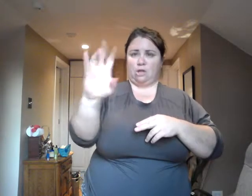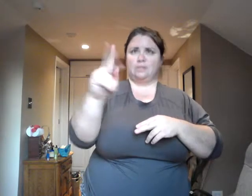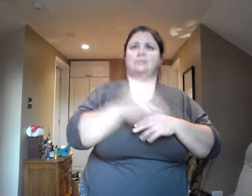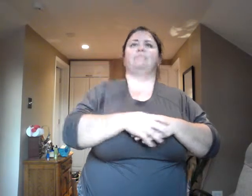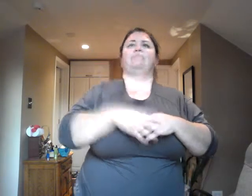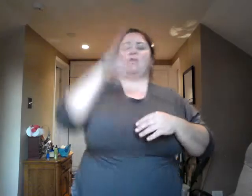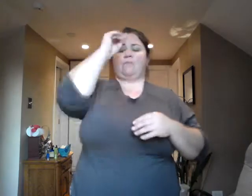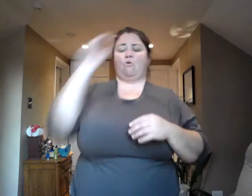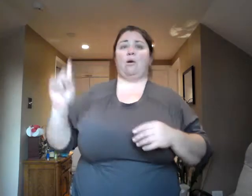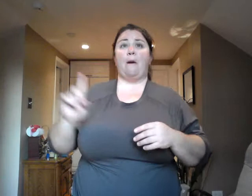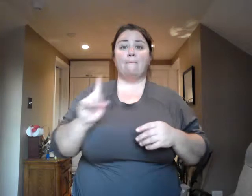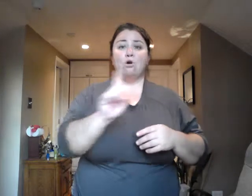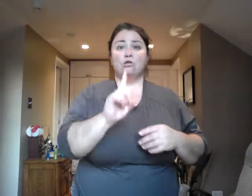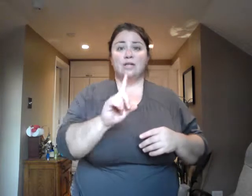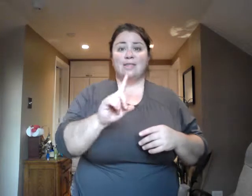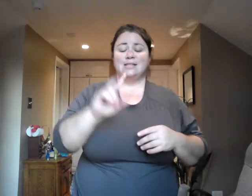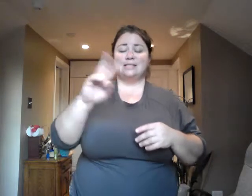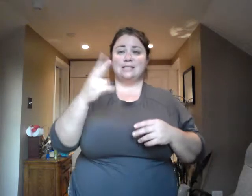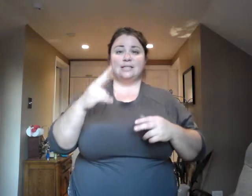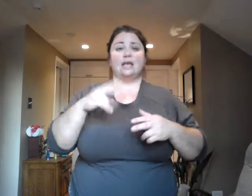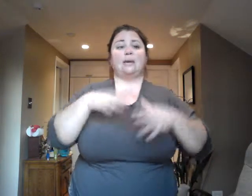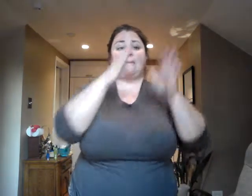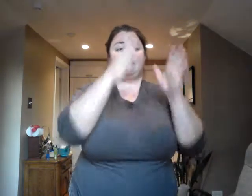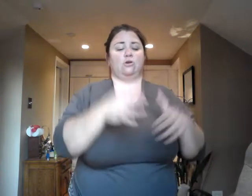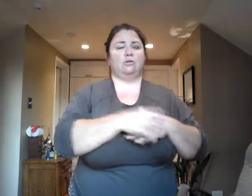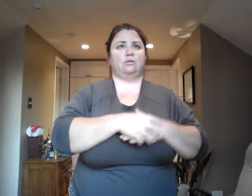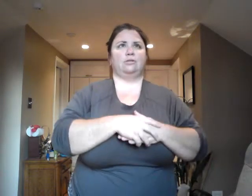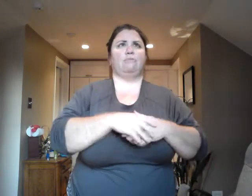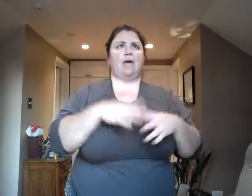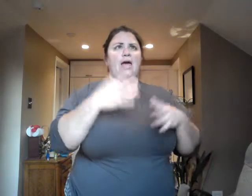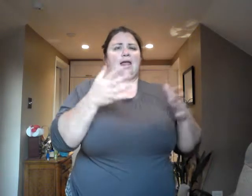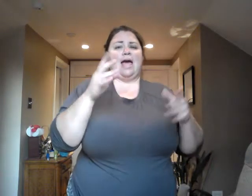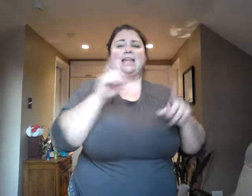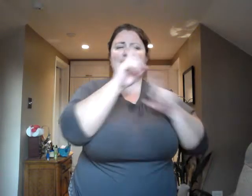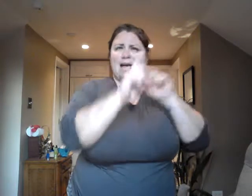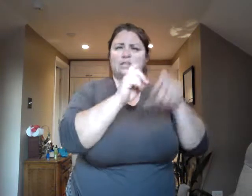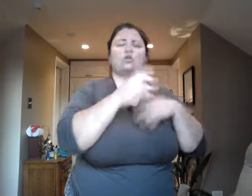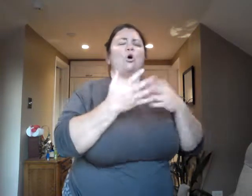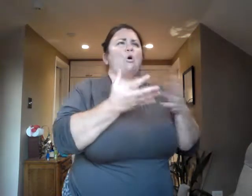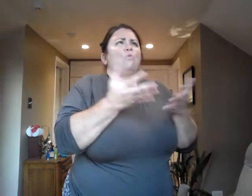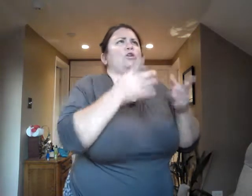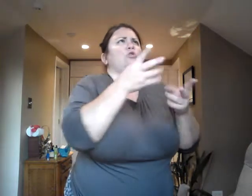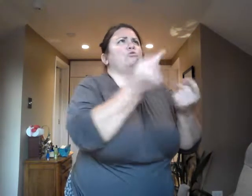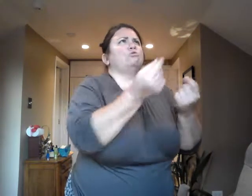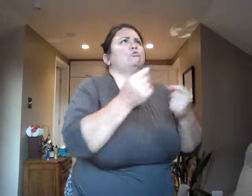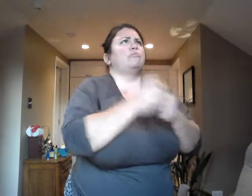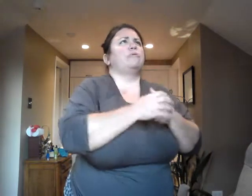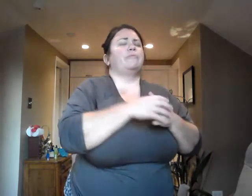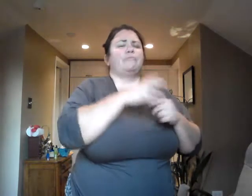you doing? The second brick mason looked kindly at the boy and said, I'm building a wall.